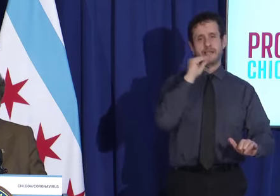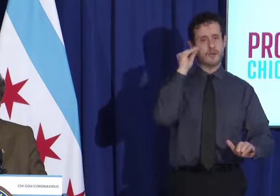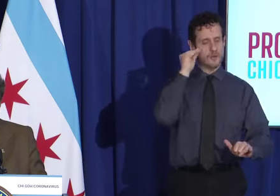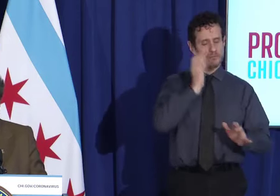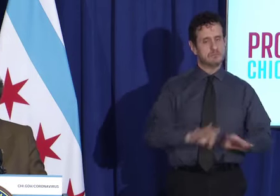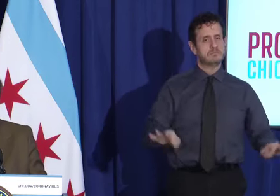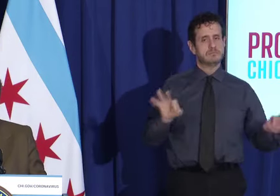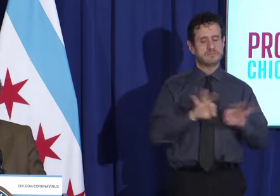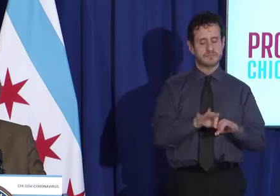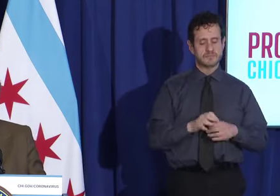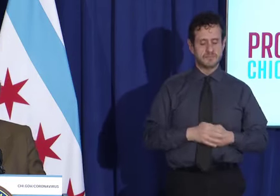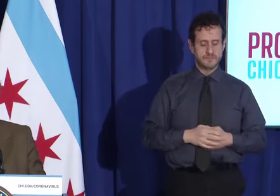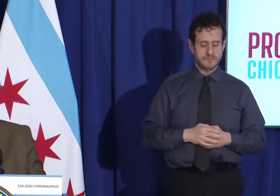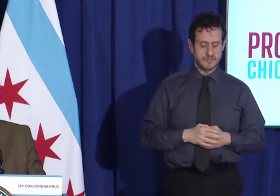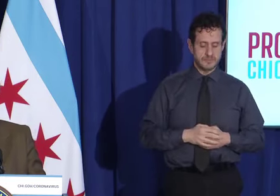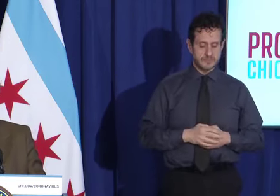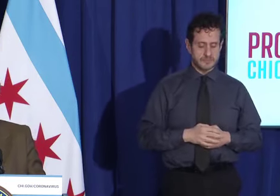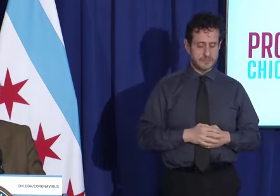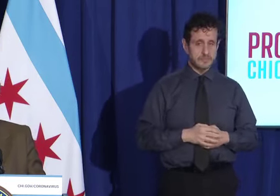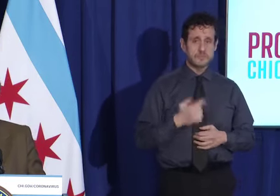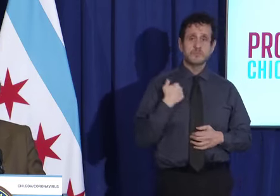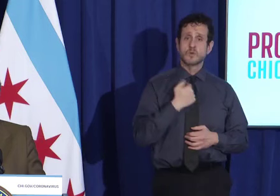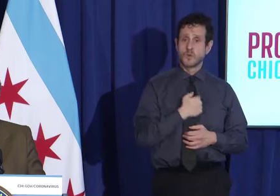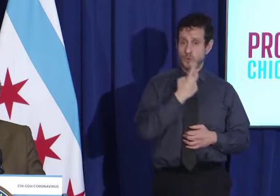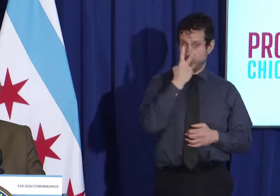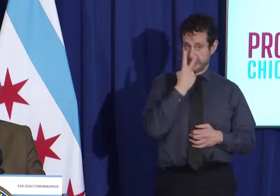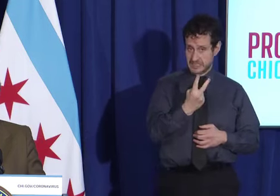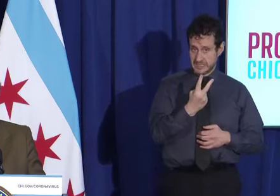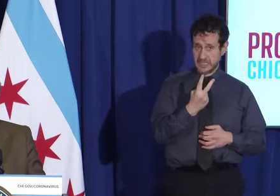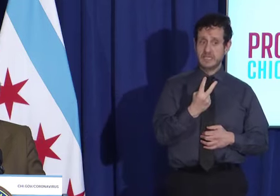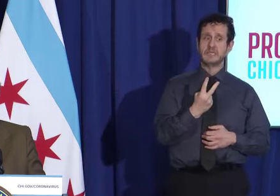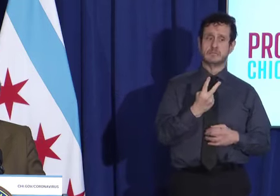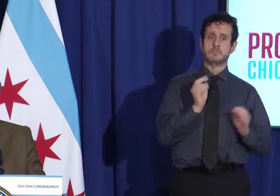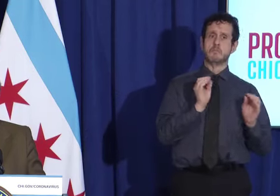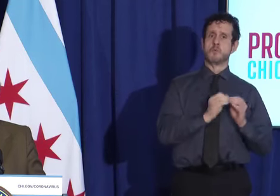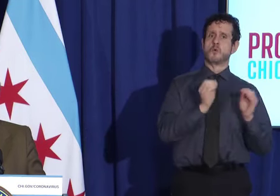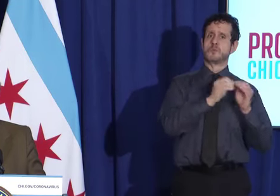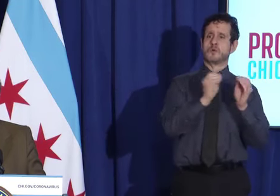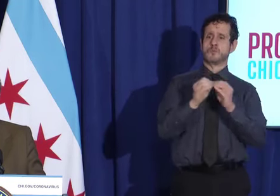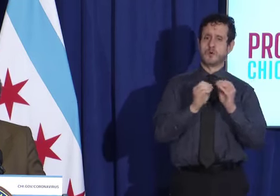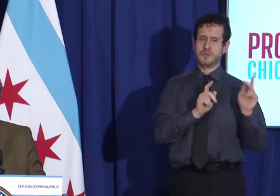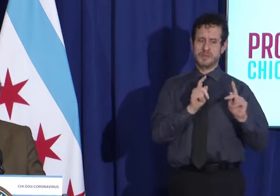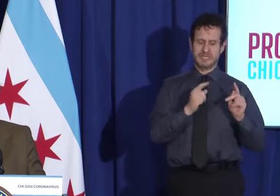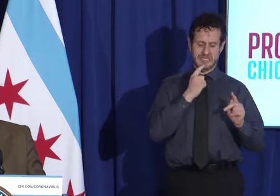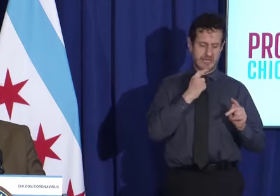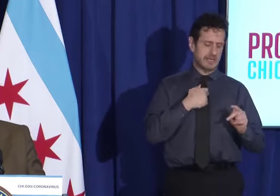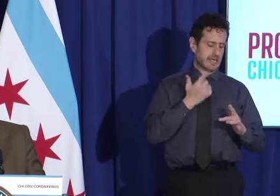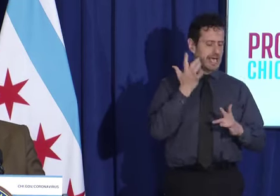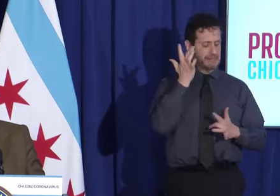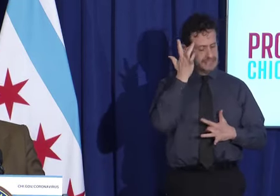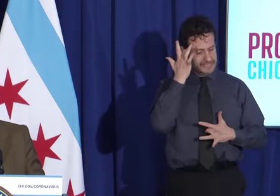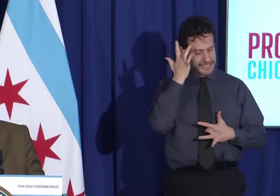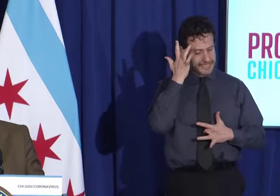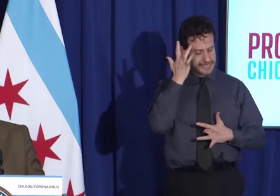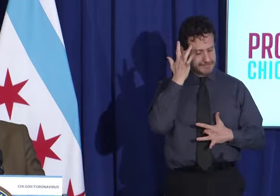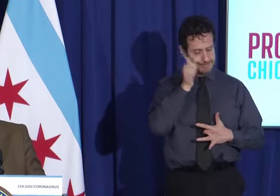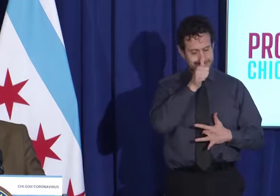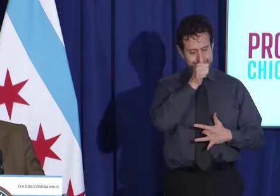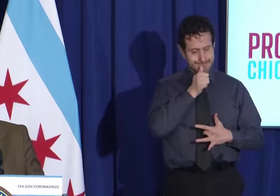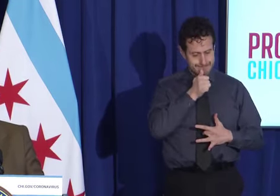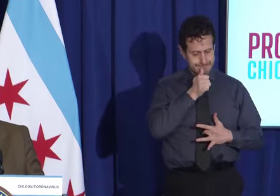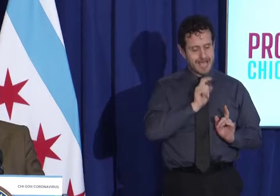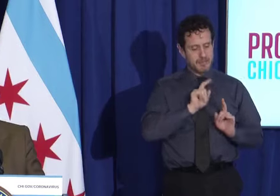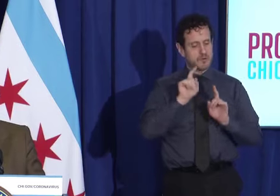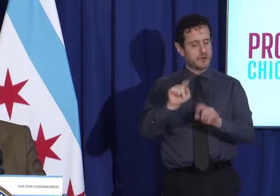an uptick in circumstances where people are sick, they go into work anyway. They test